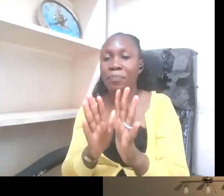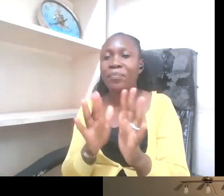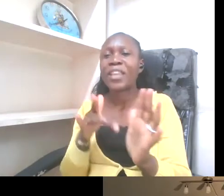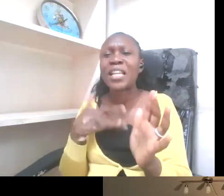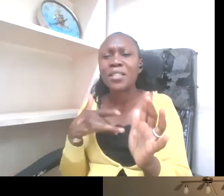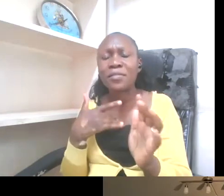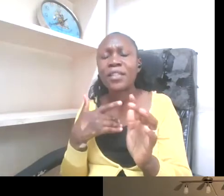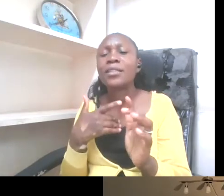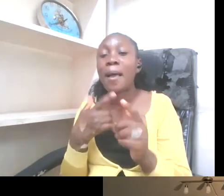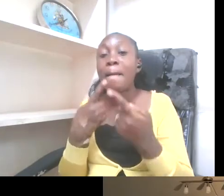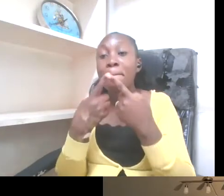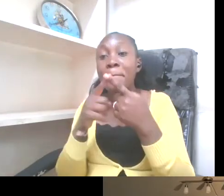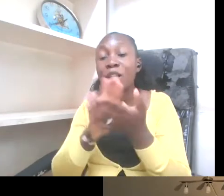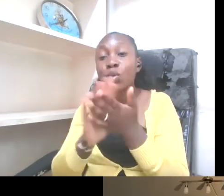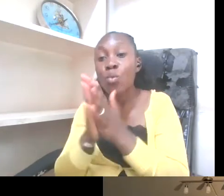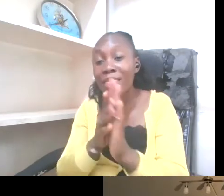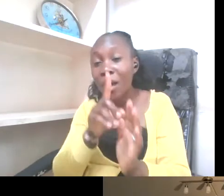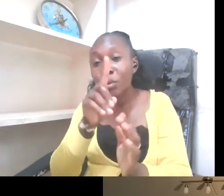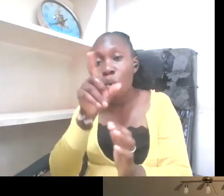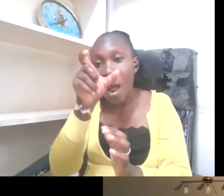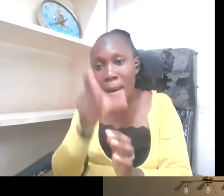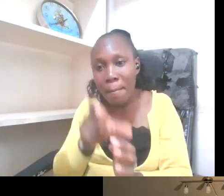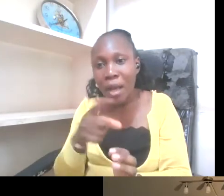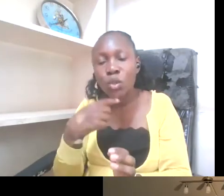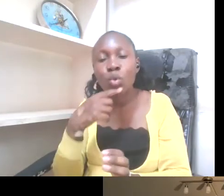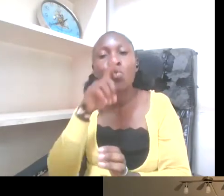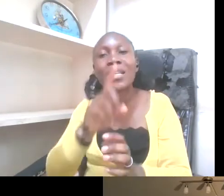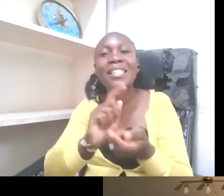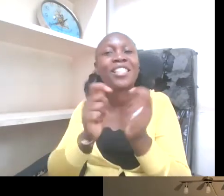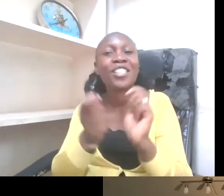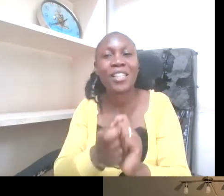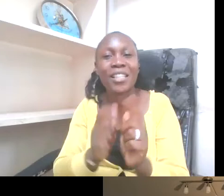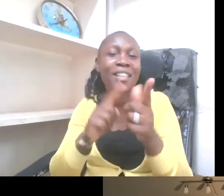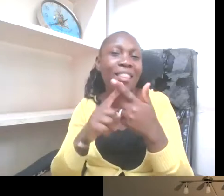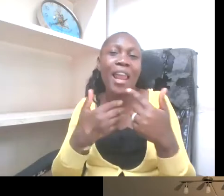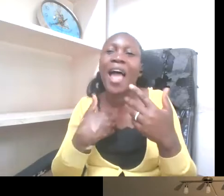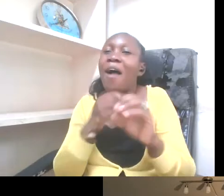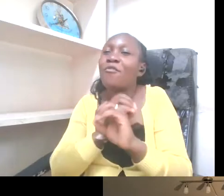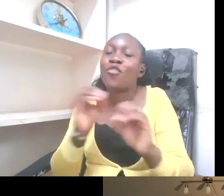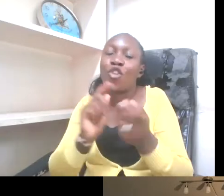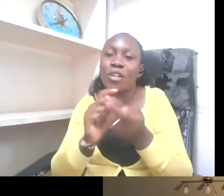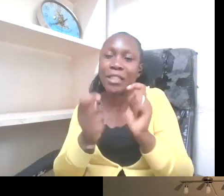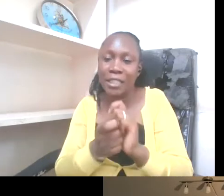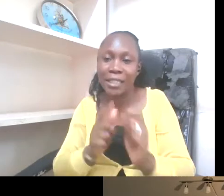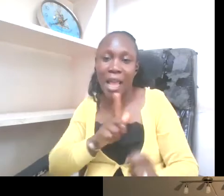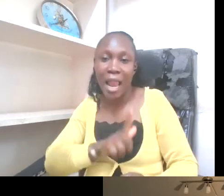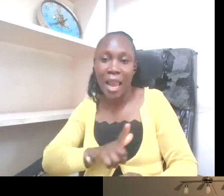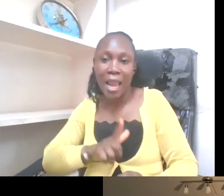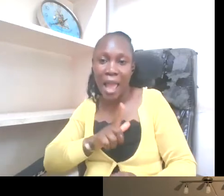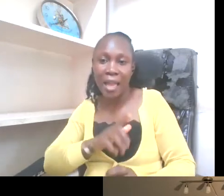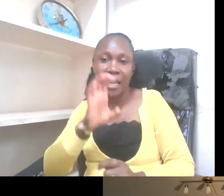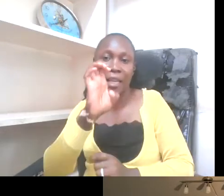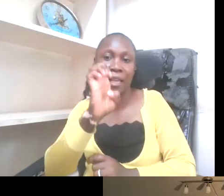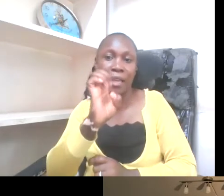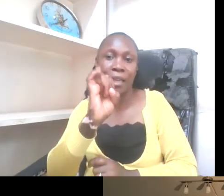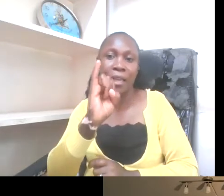without the one person who leads the change, then there is no change. So luckily, Ada Africa Journal Club is a really dynamic